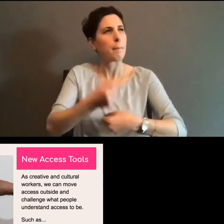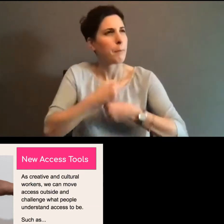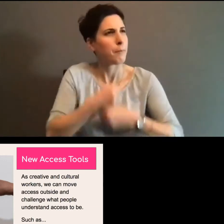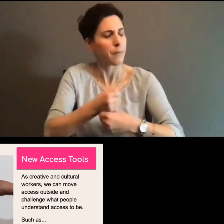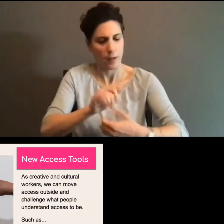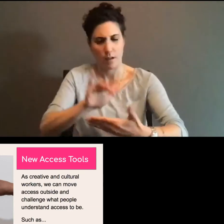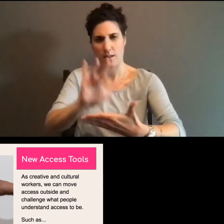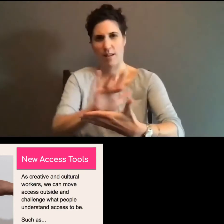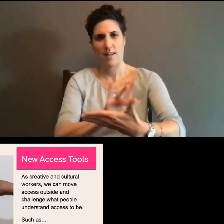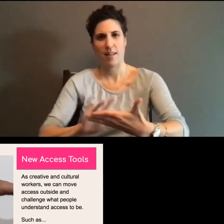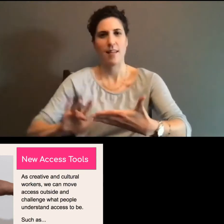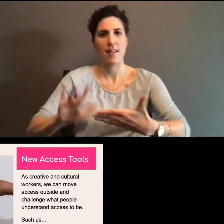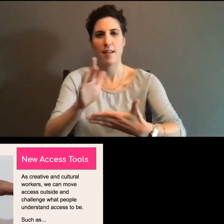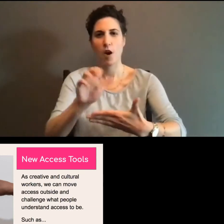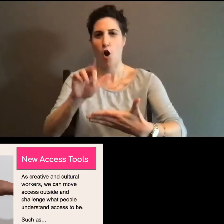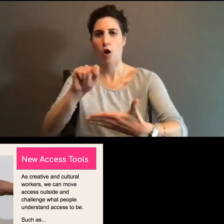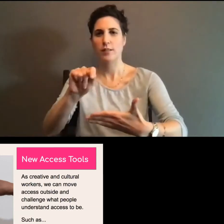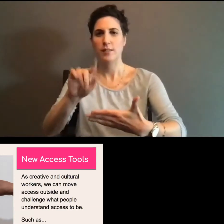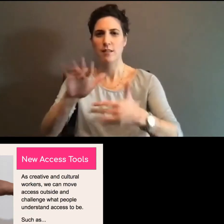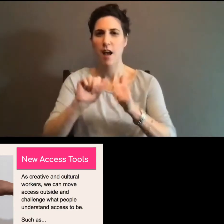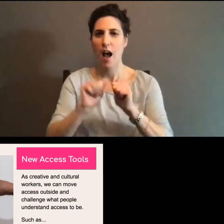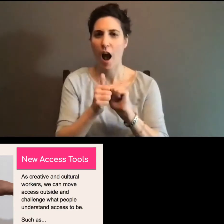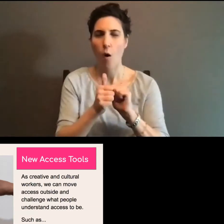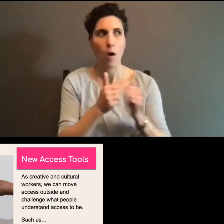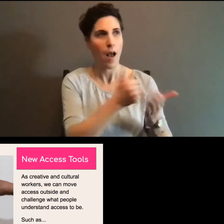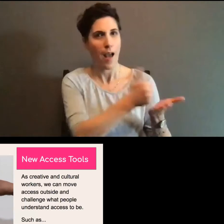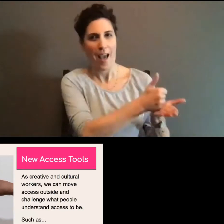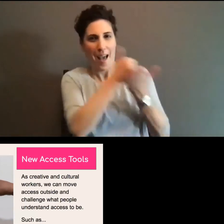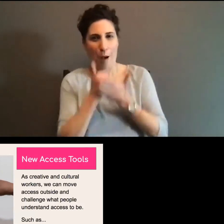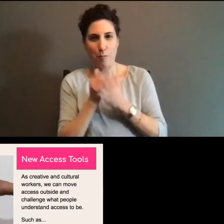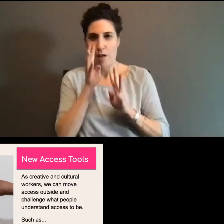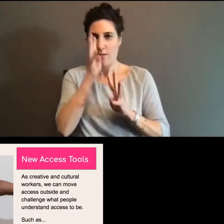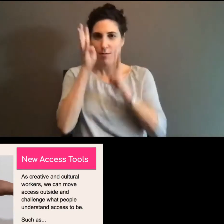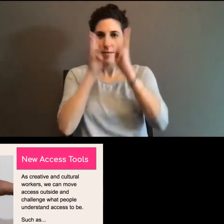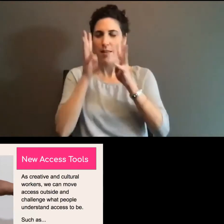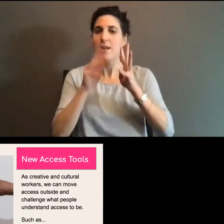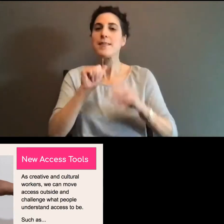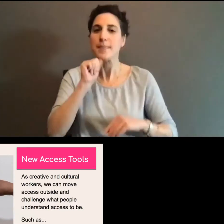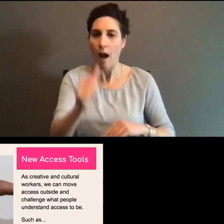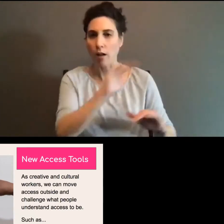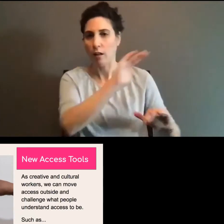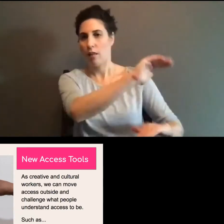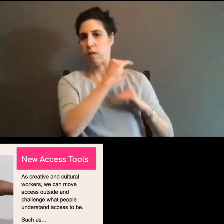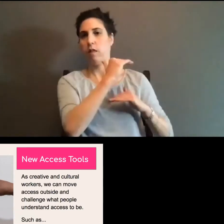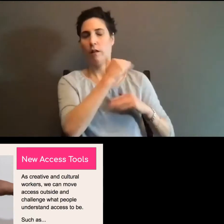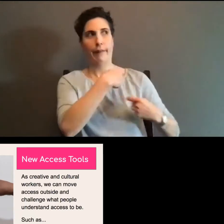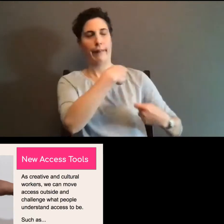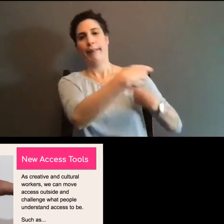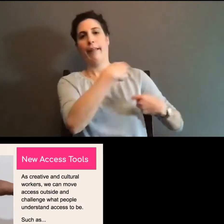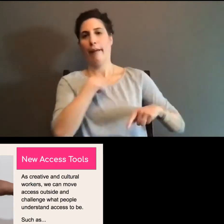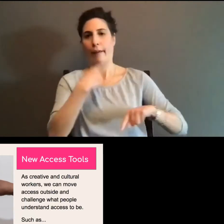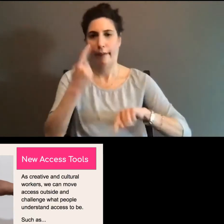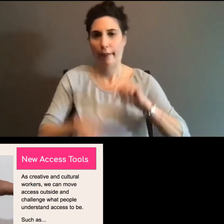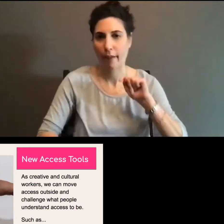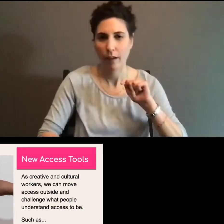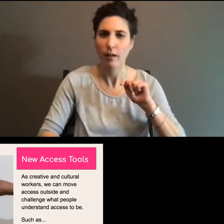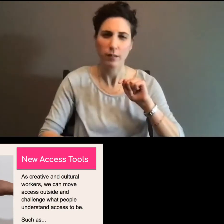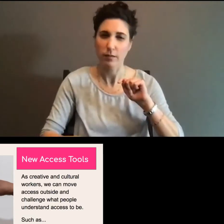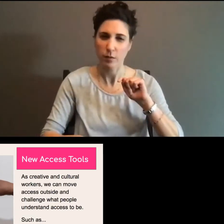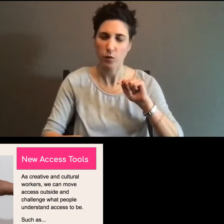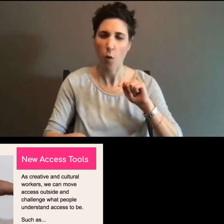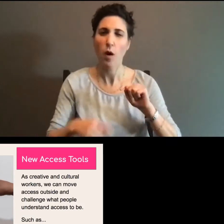So, you know, just something to think about. And the reason I bring this up is because